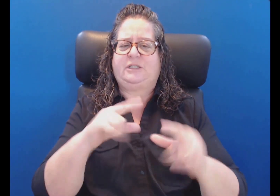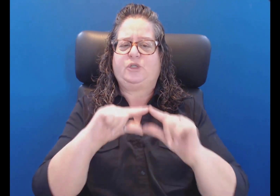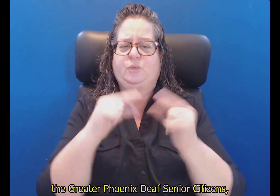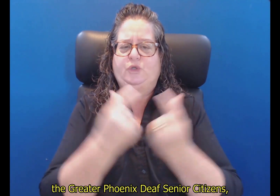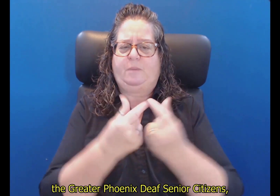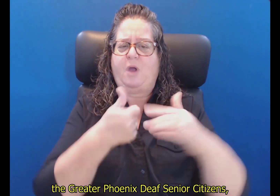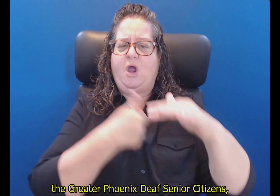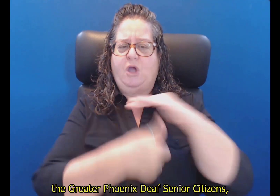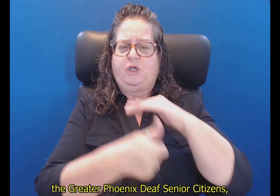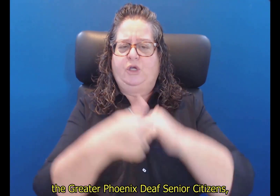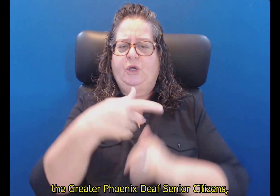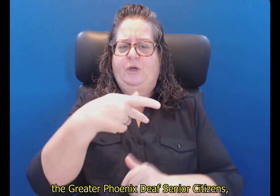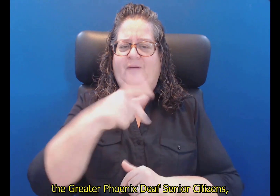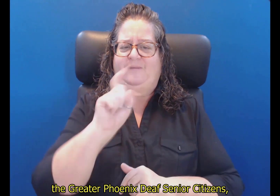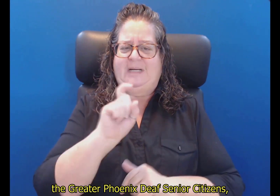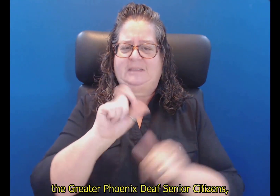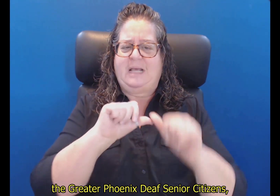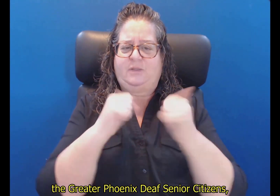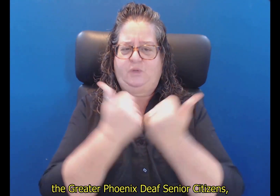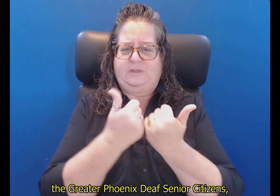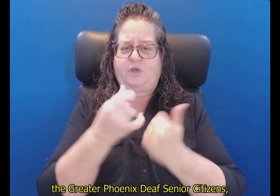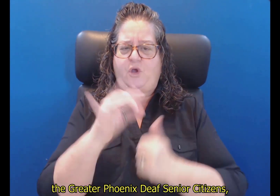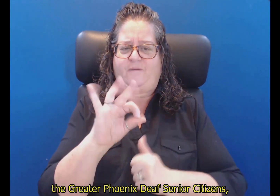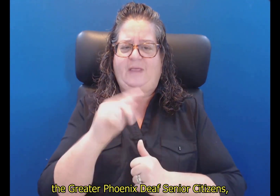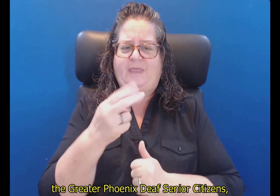the Greater Phoenix Deaf Senior Citizens,